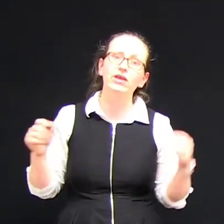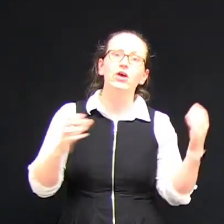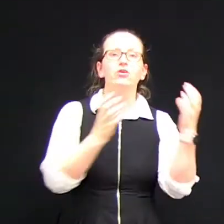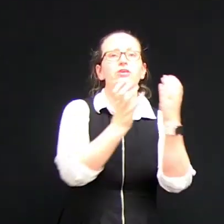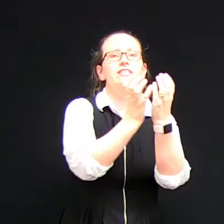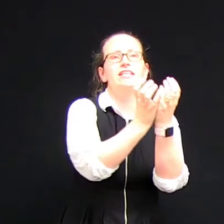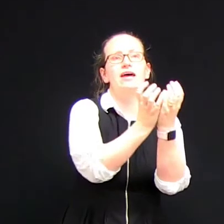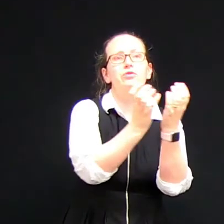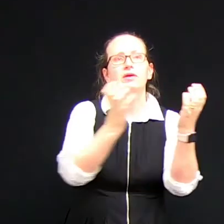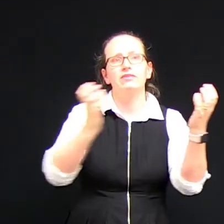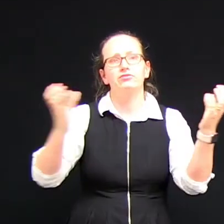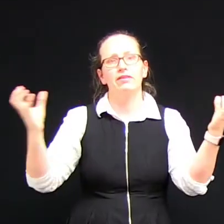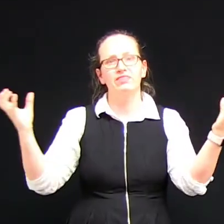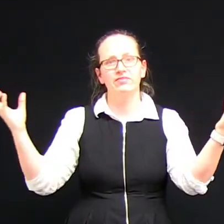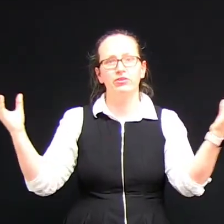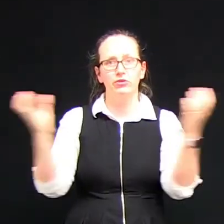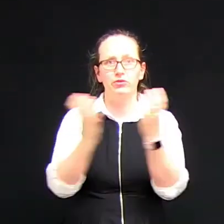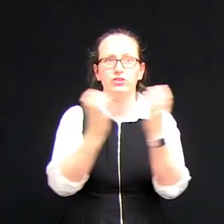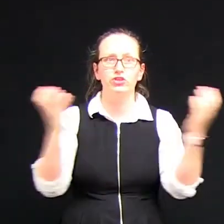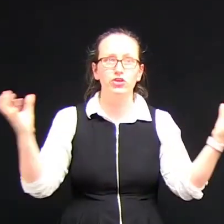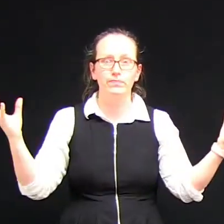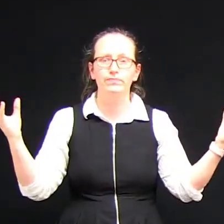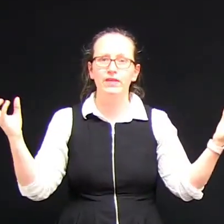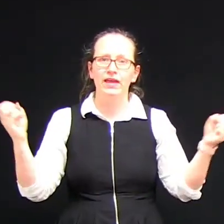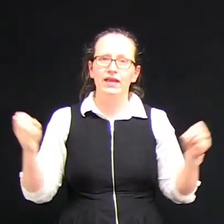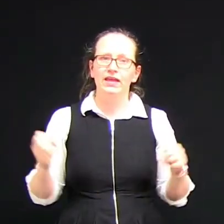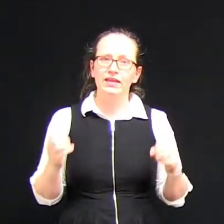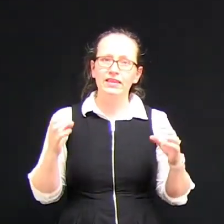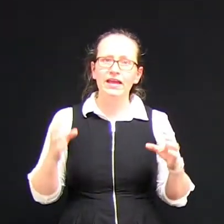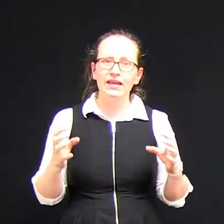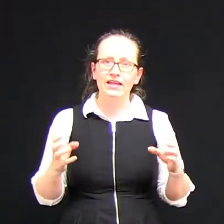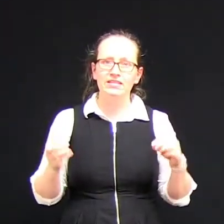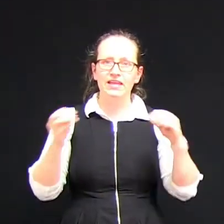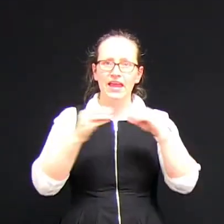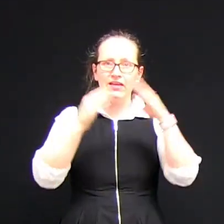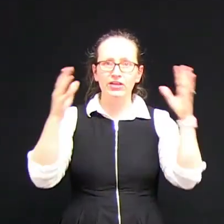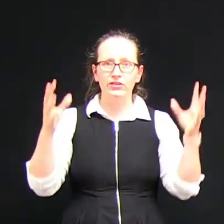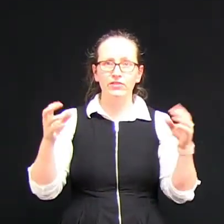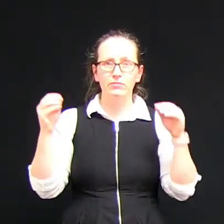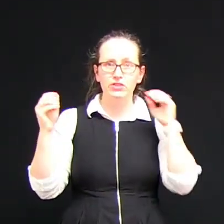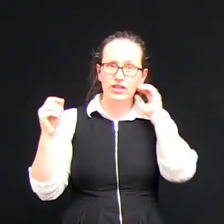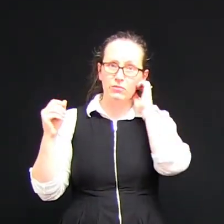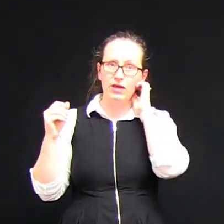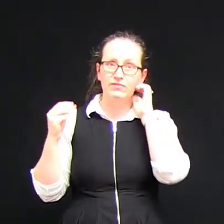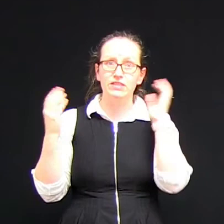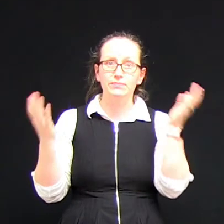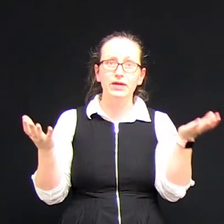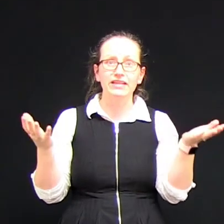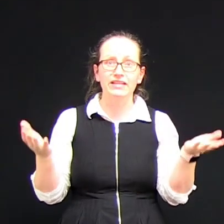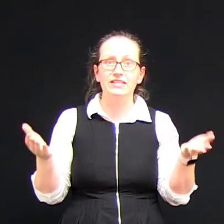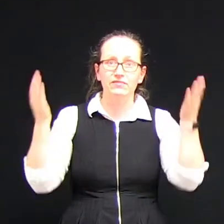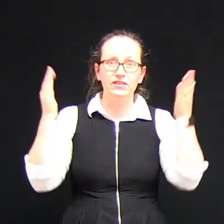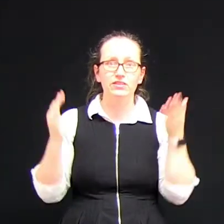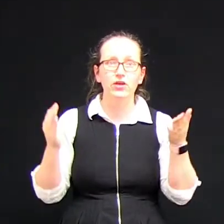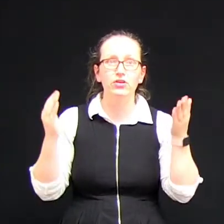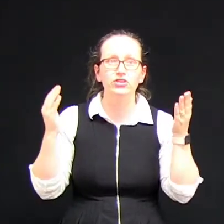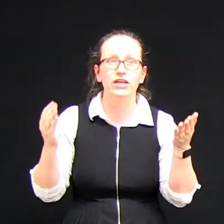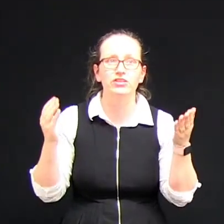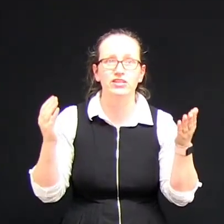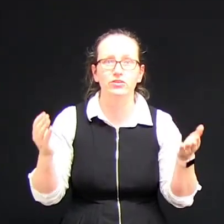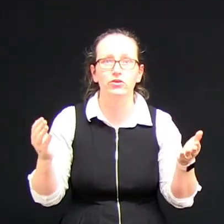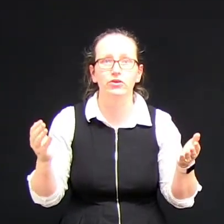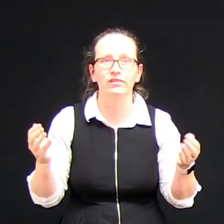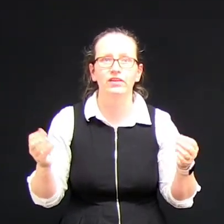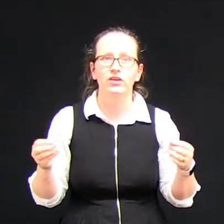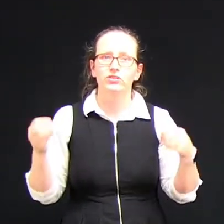piece of string or a sound wave traveling through a tube. In that case the area over which that wave is spreading itself is not